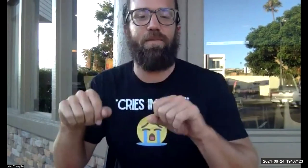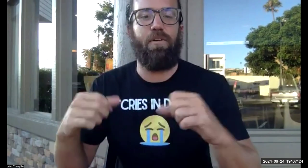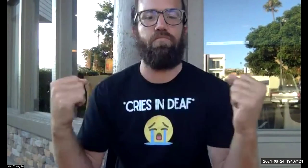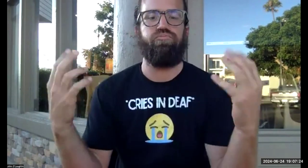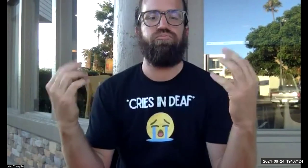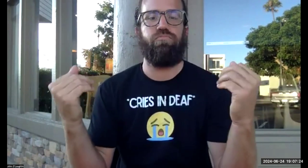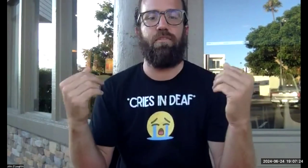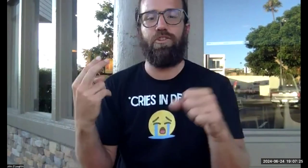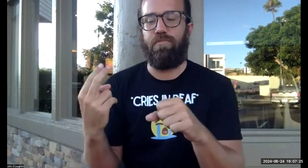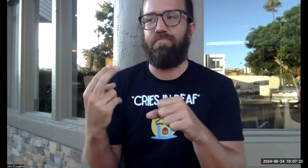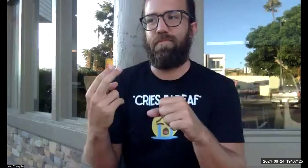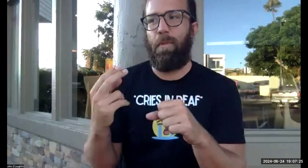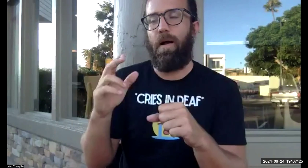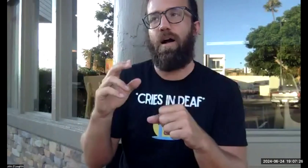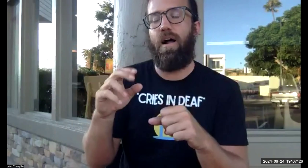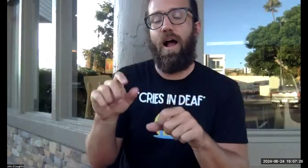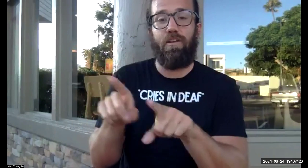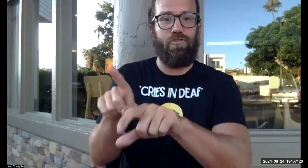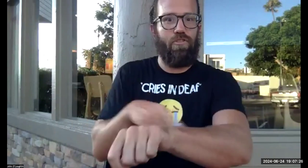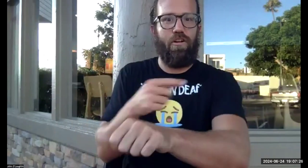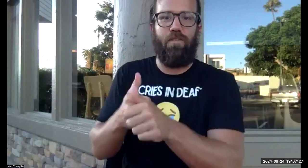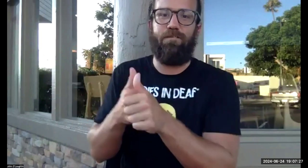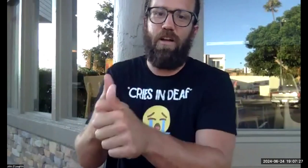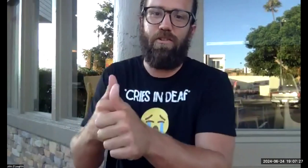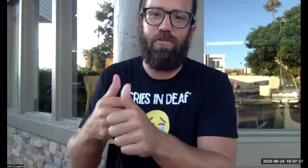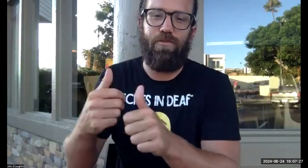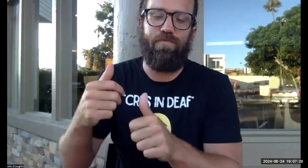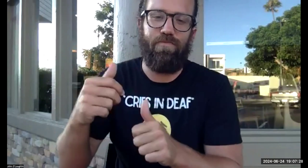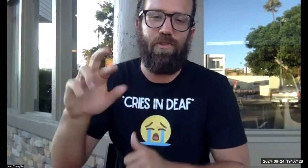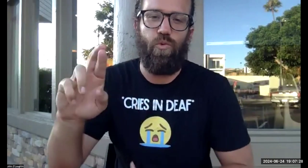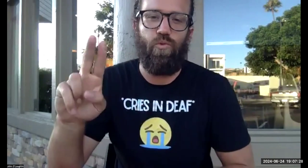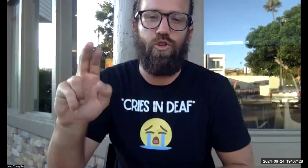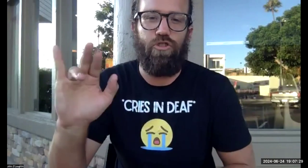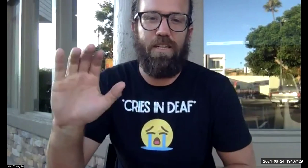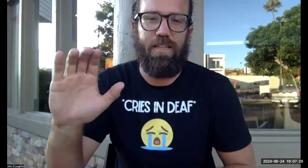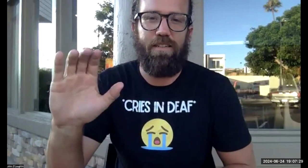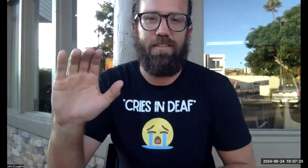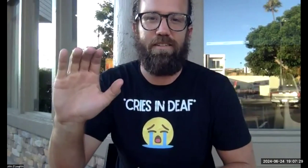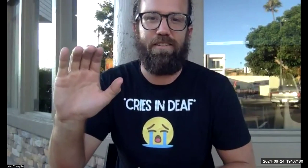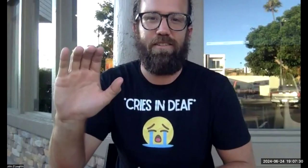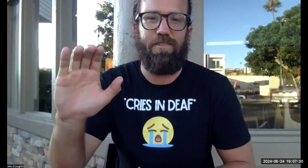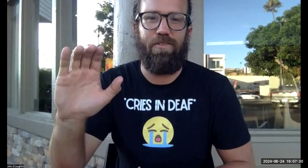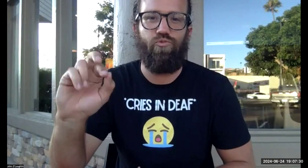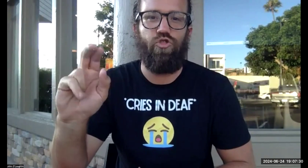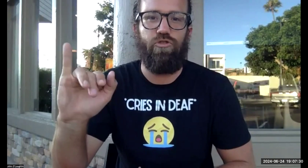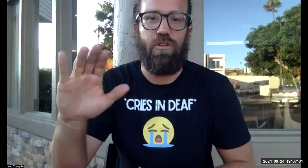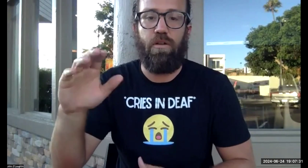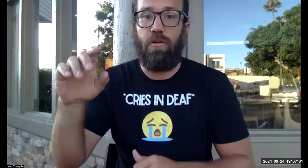you should expect to be able to expect expect you to be able to assign as long as you're following the rubric that I've